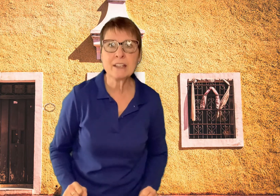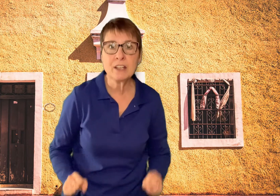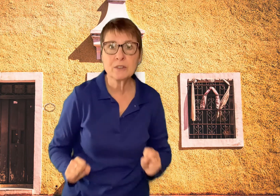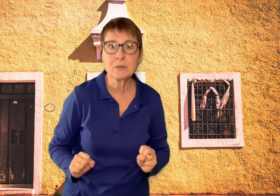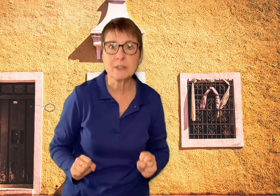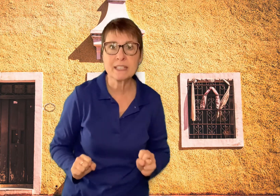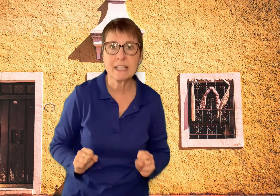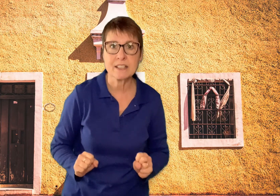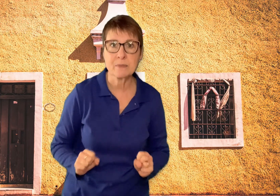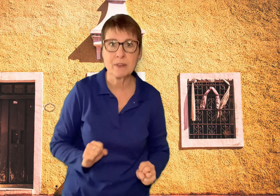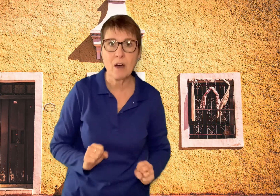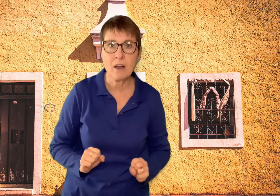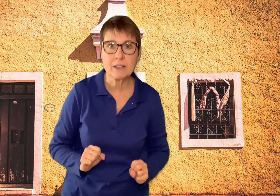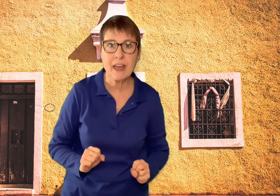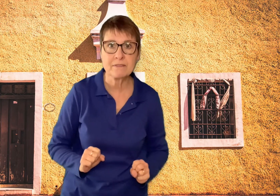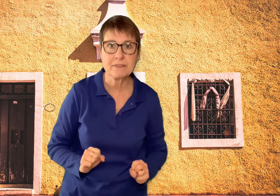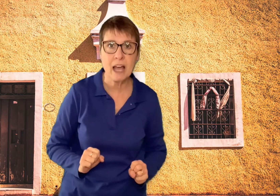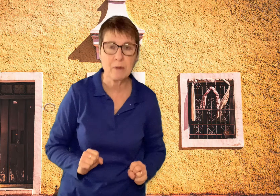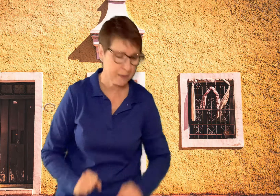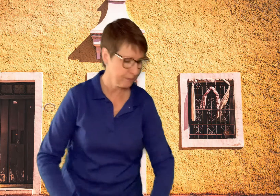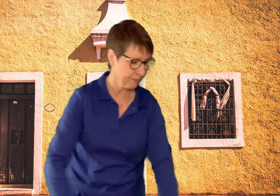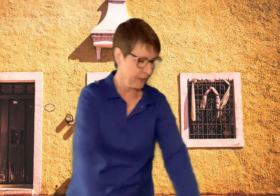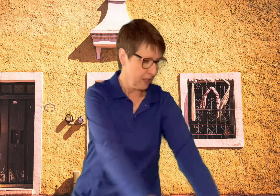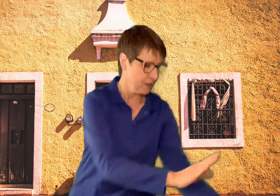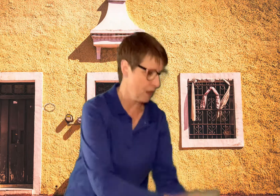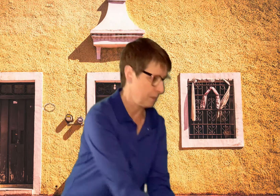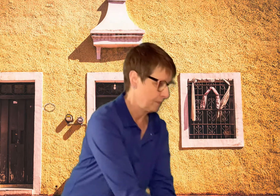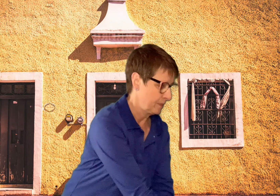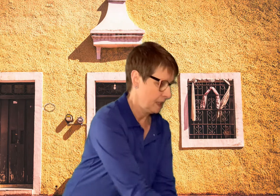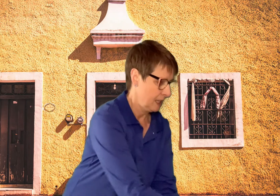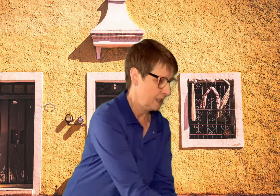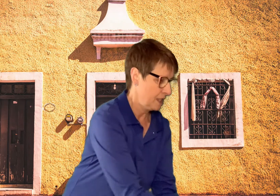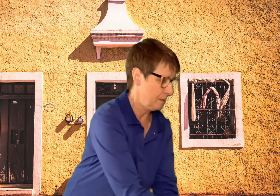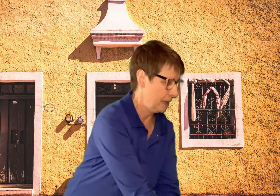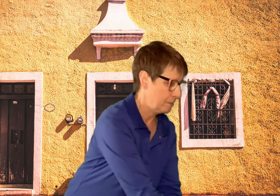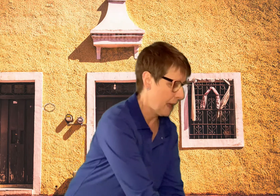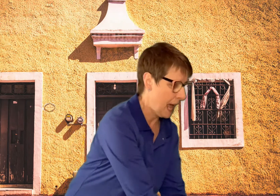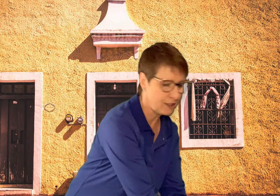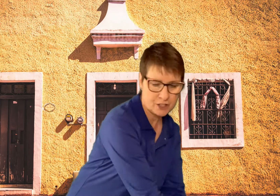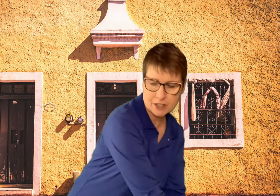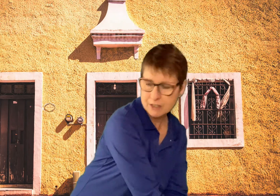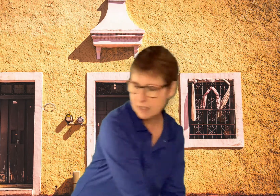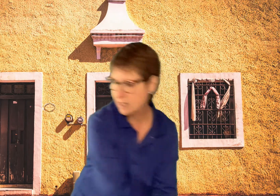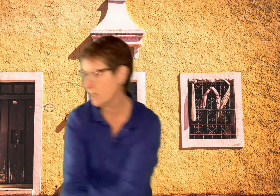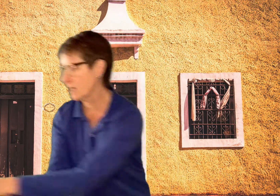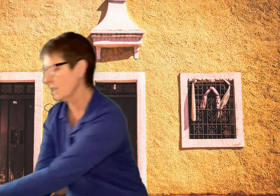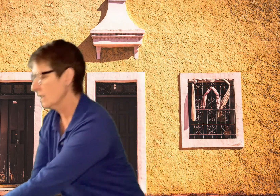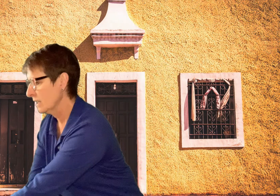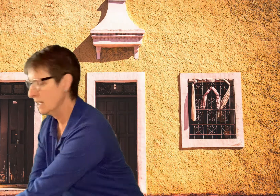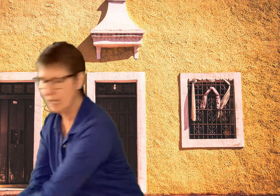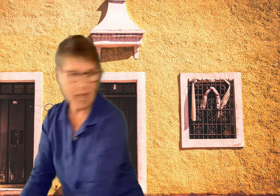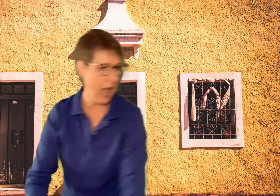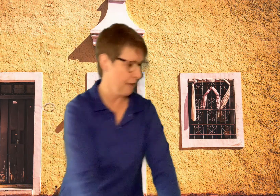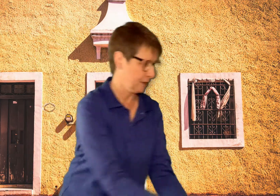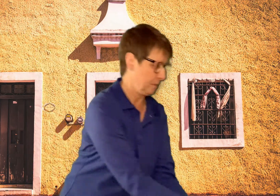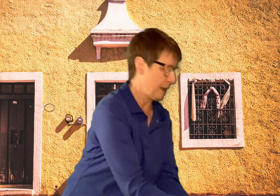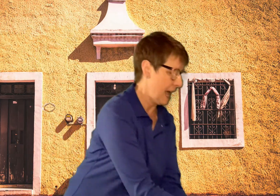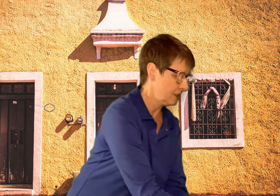tortillas with all of that flour. So she made batch after batch